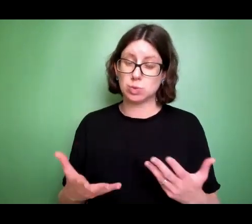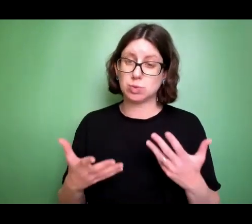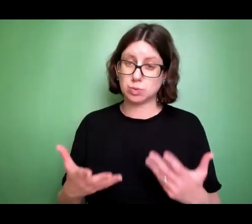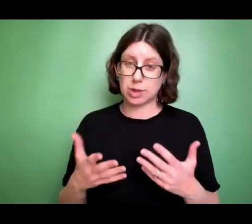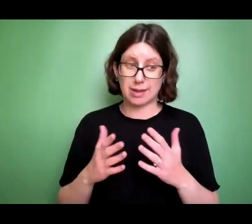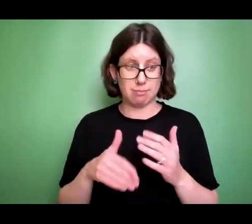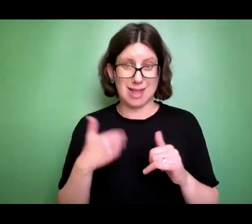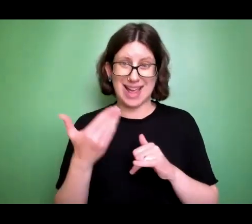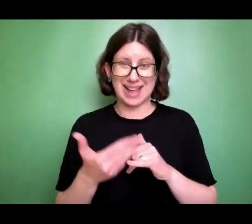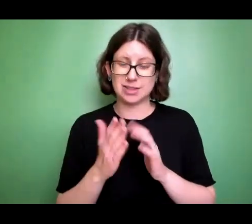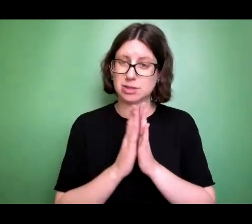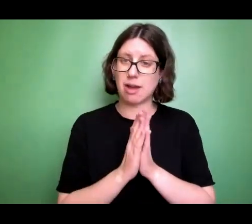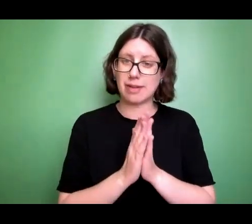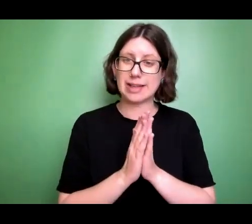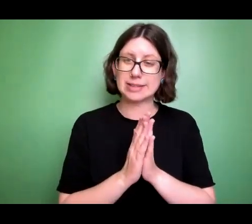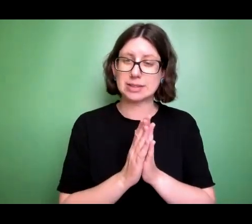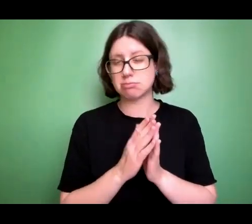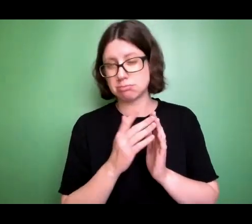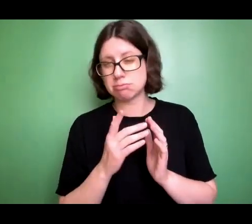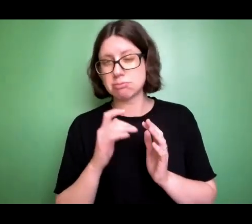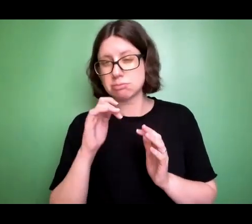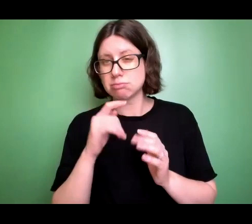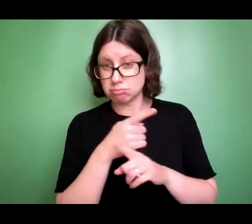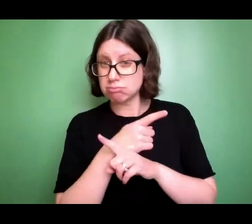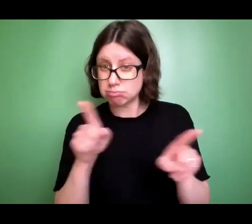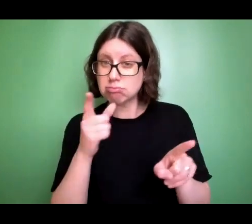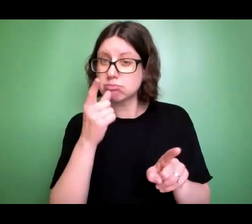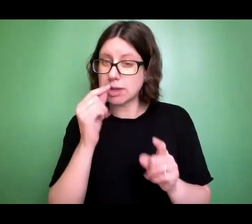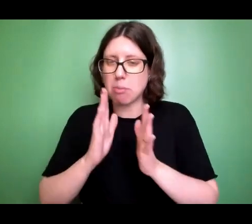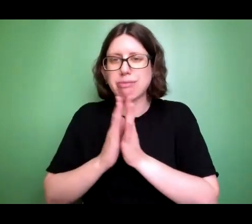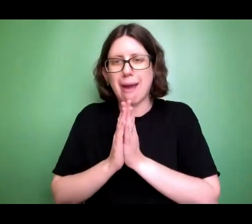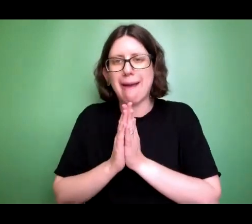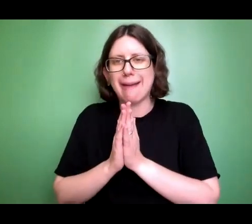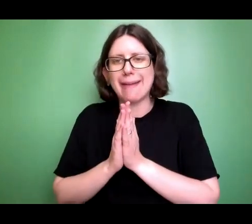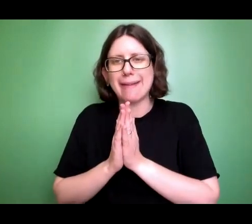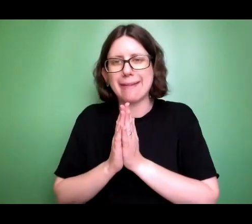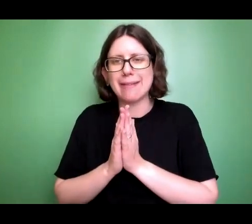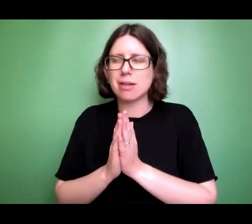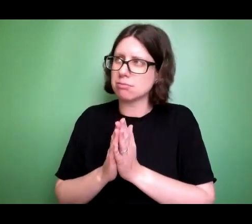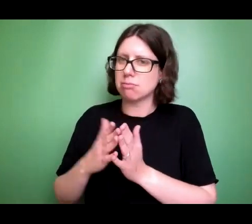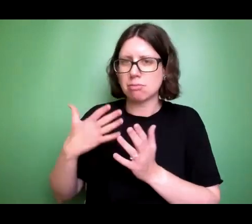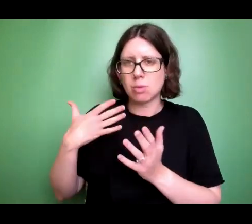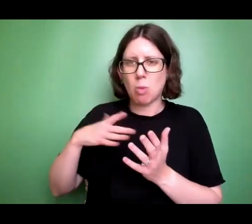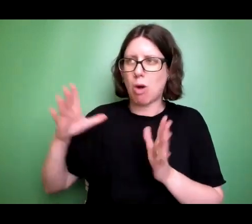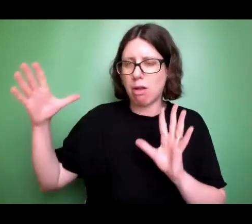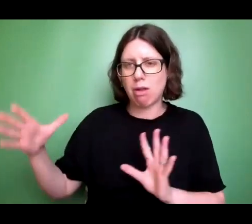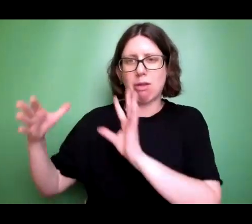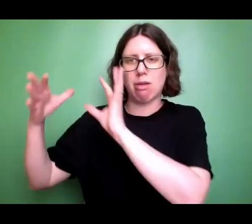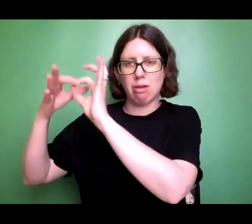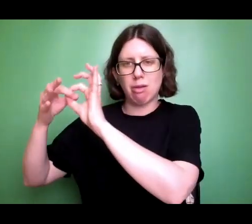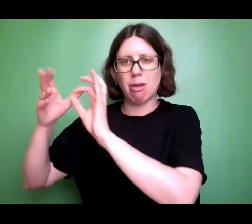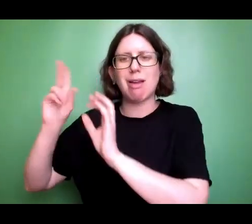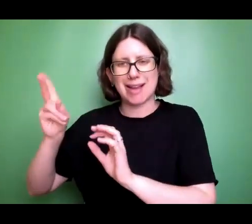to underline today as the day that you came back to Him. You could come forward and we'll pray for you and you can come back to Him.